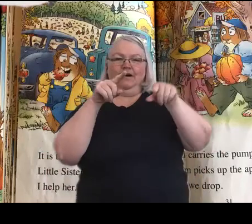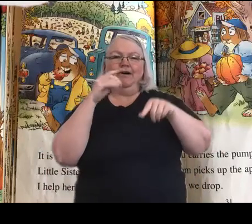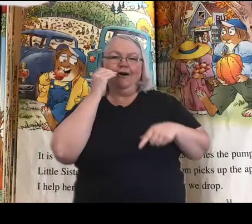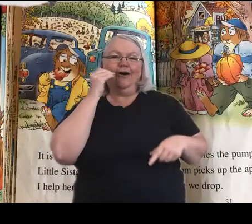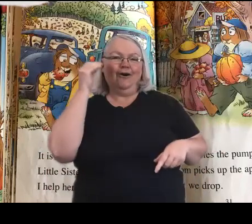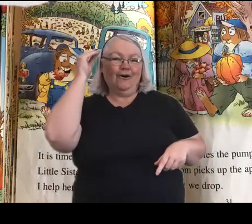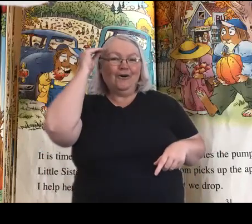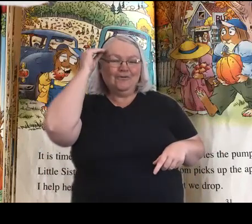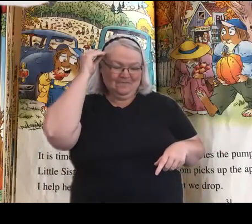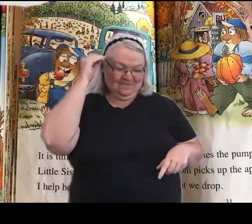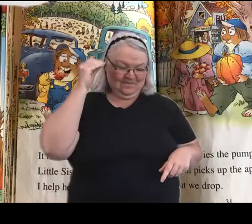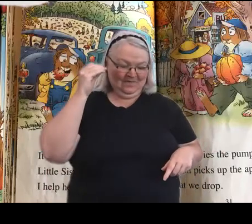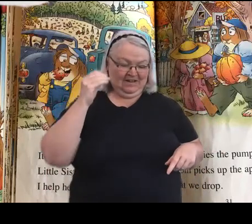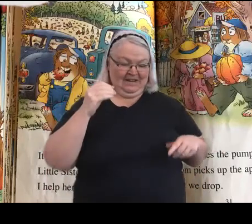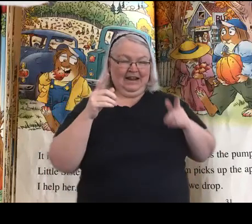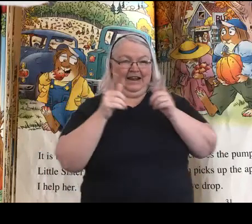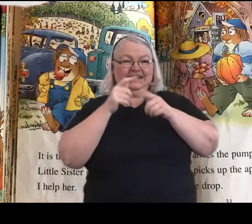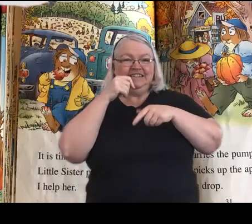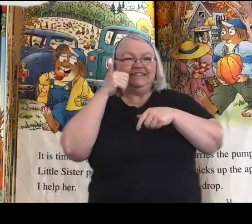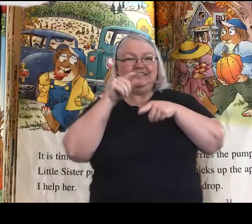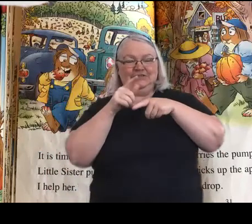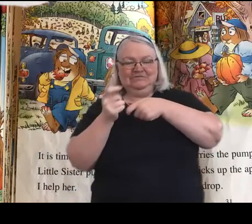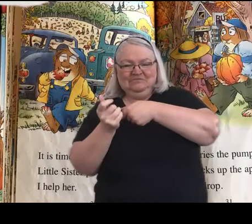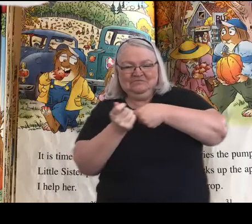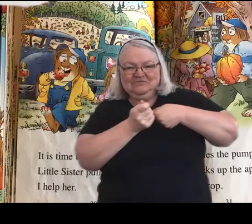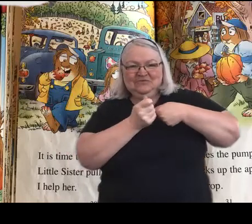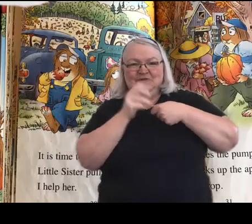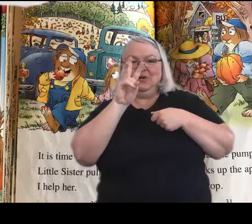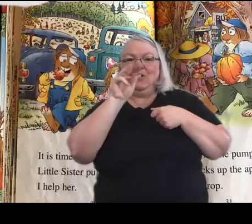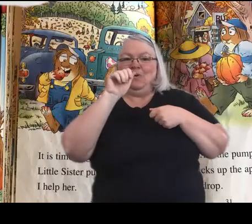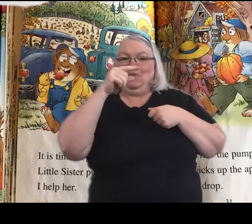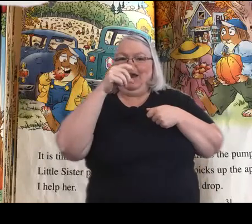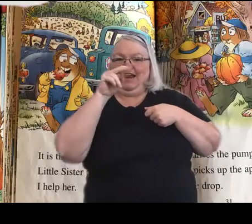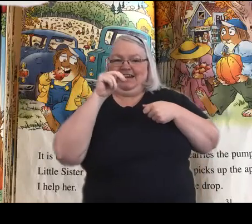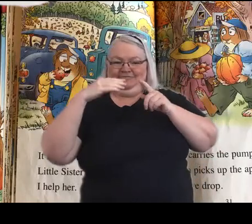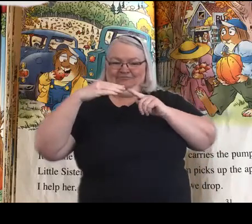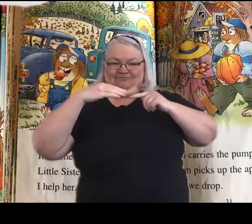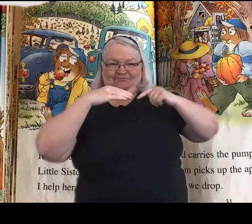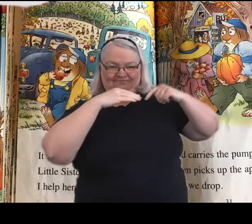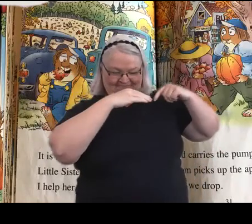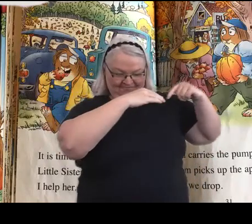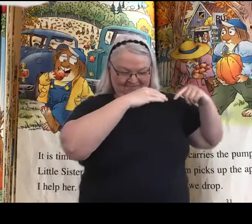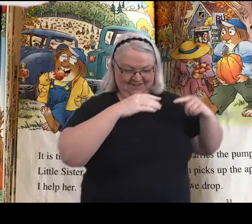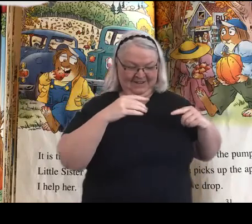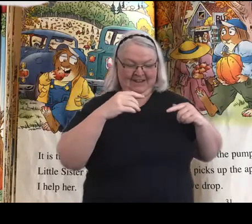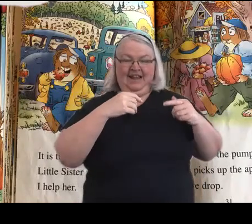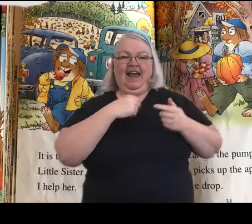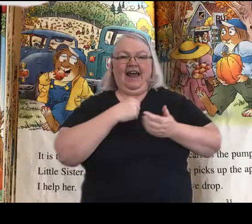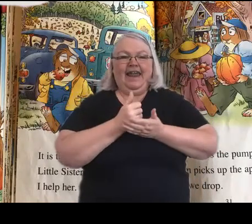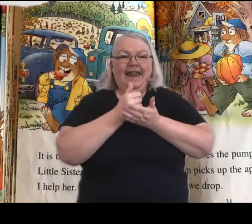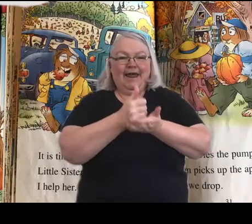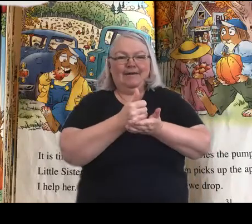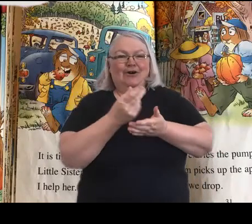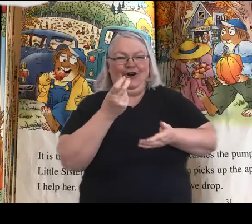It is time to go home. Little sister pulls the wagon. I help her. Dad carries the pumpkin.